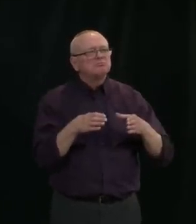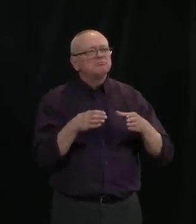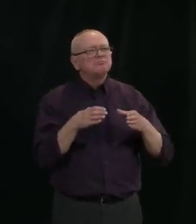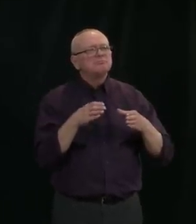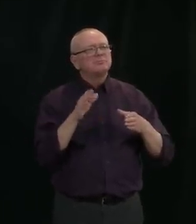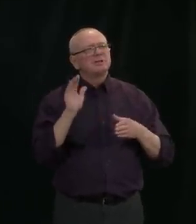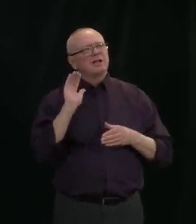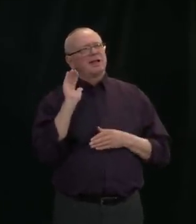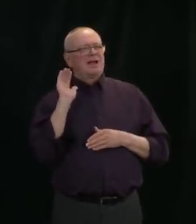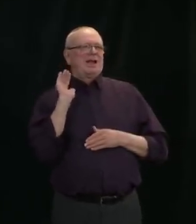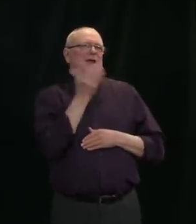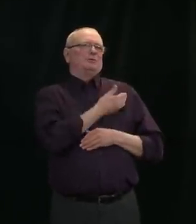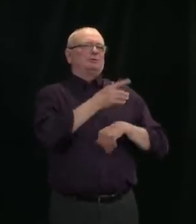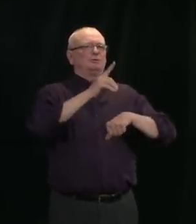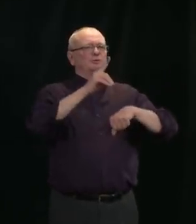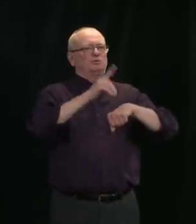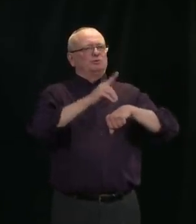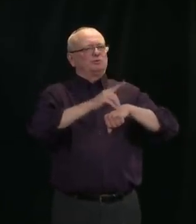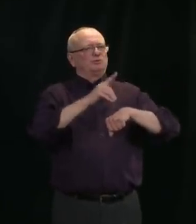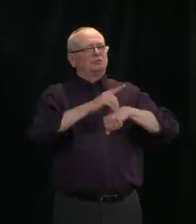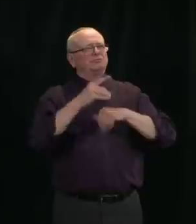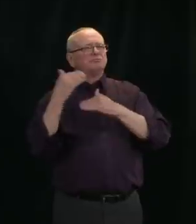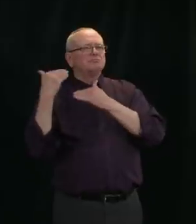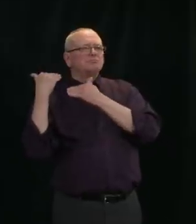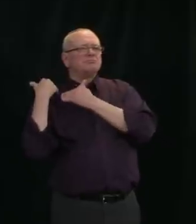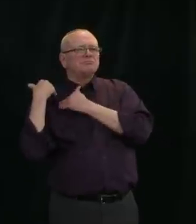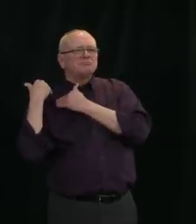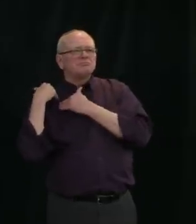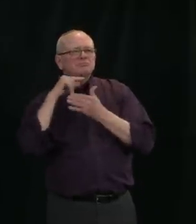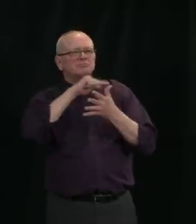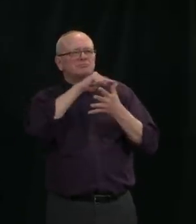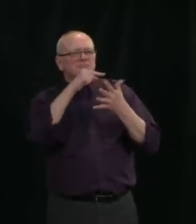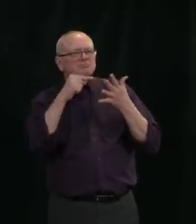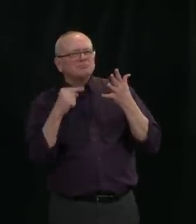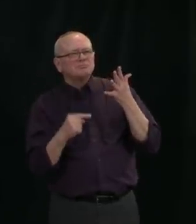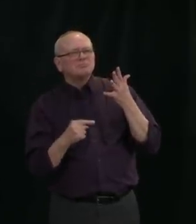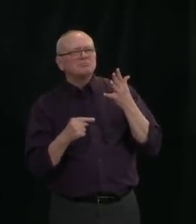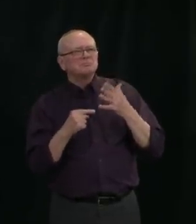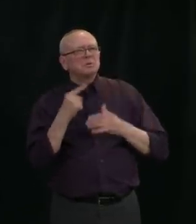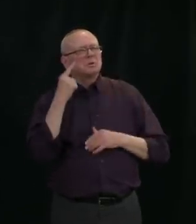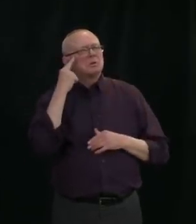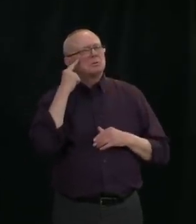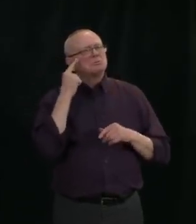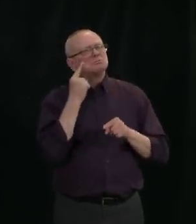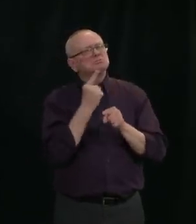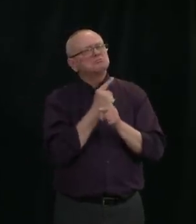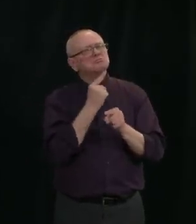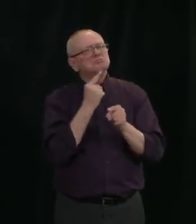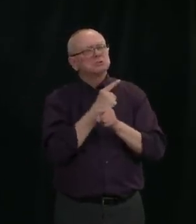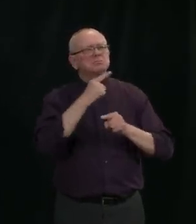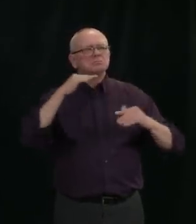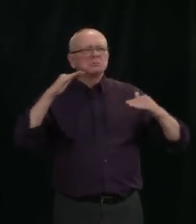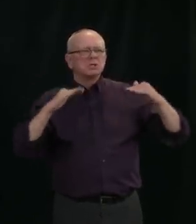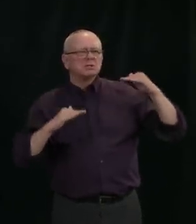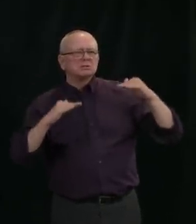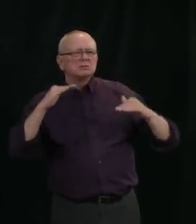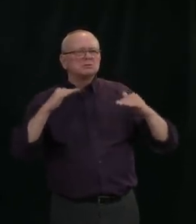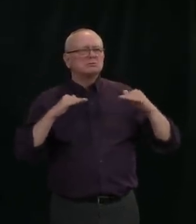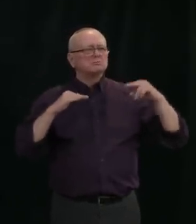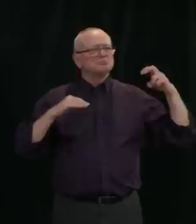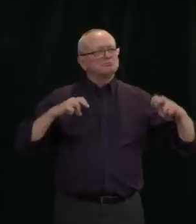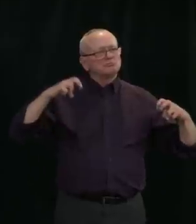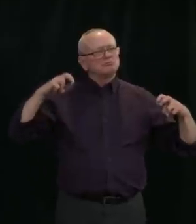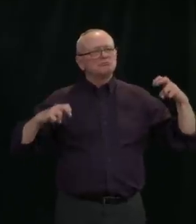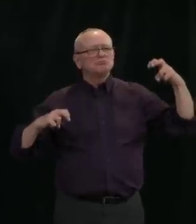And so I think we've got the right balance. We're maintaining fewer than 50 people with distancing between the members during the